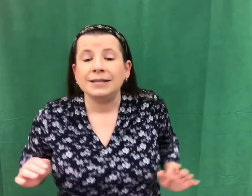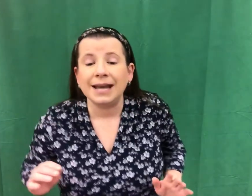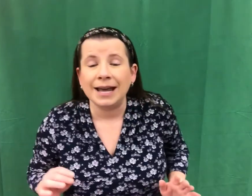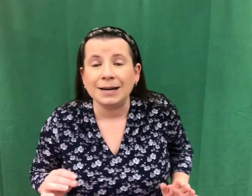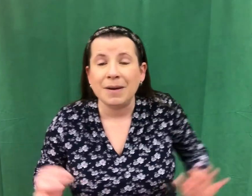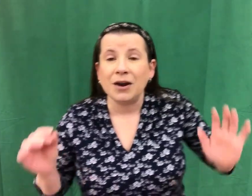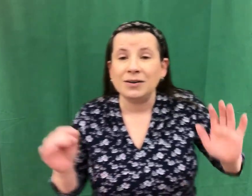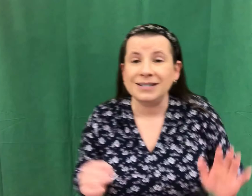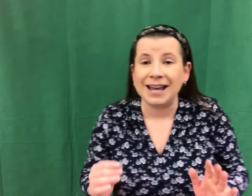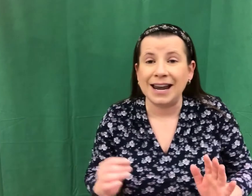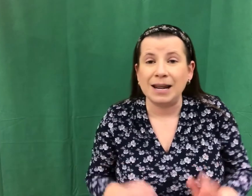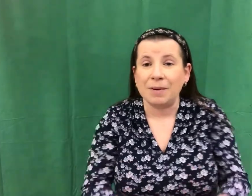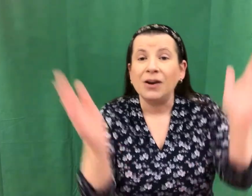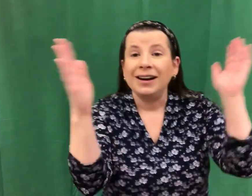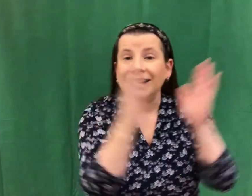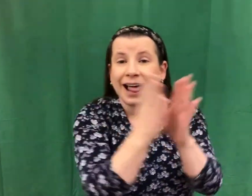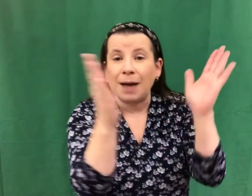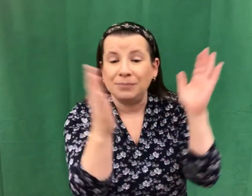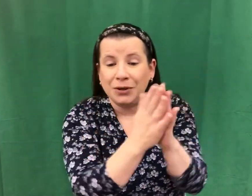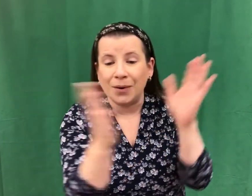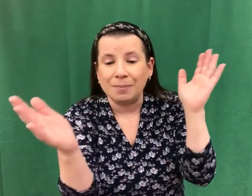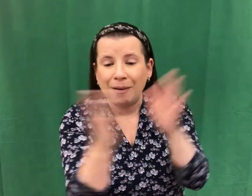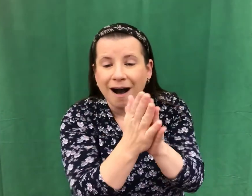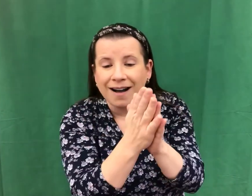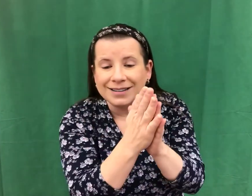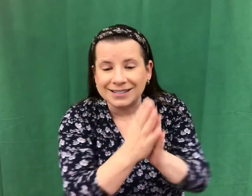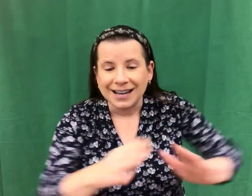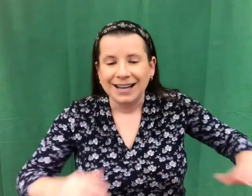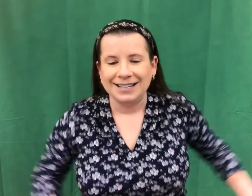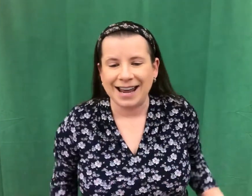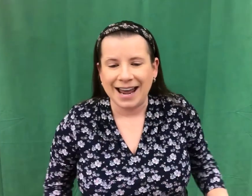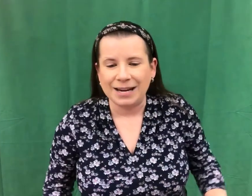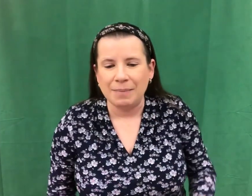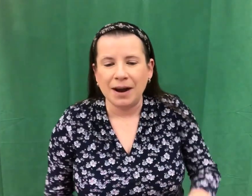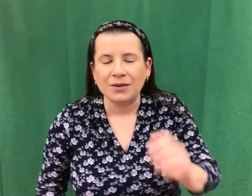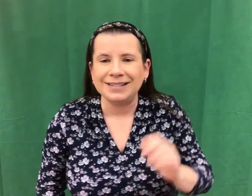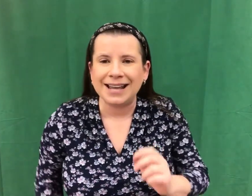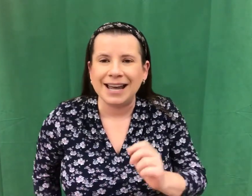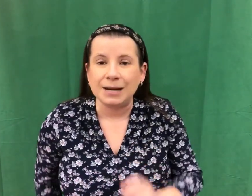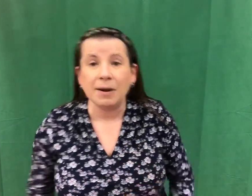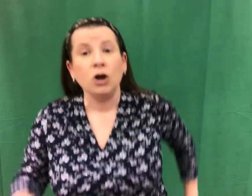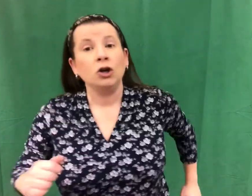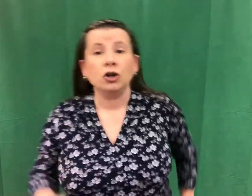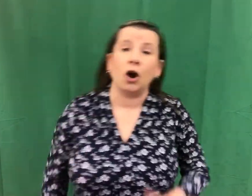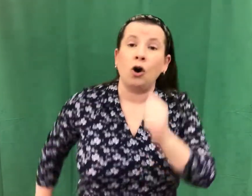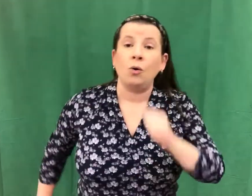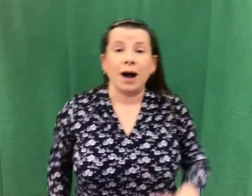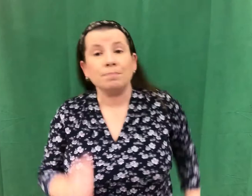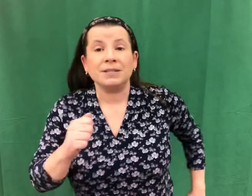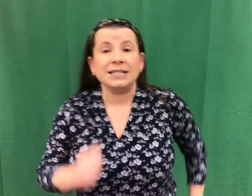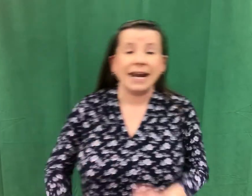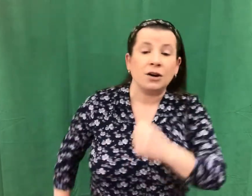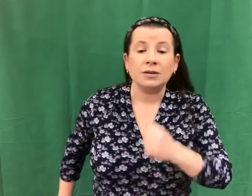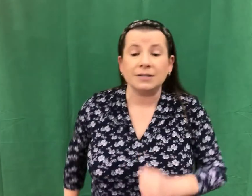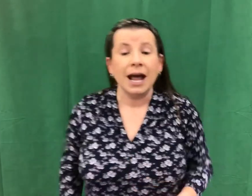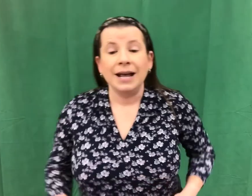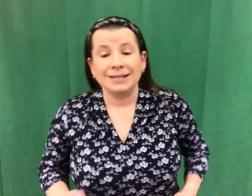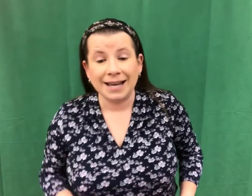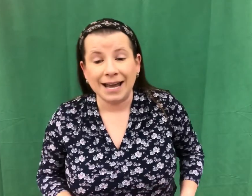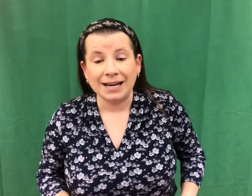Teddy bear, teddy bear, clap your paws. Teddy bear, teddy bear, go upstairs. Teddy